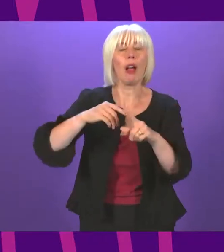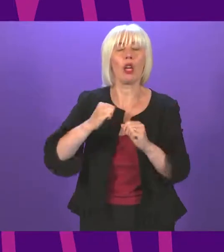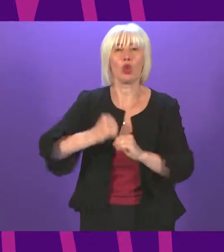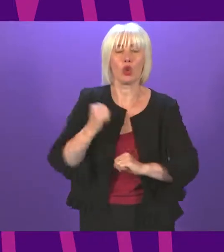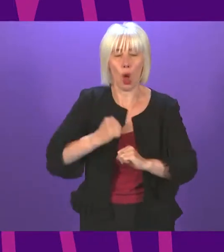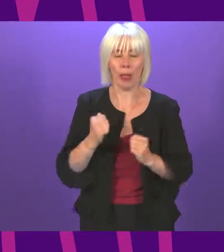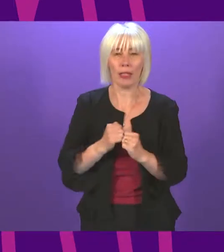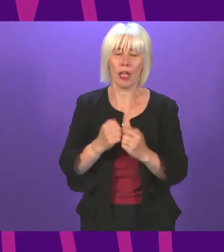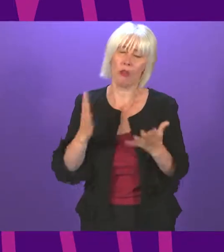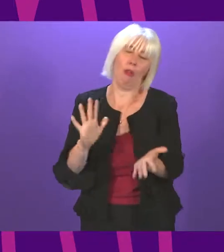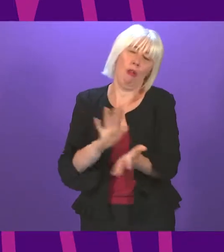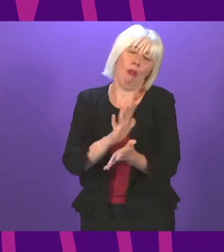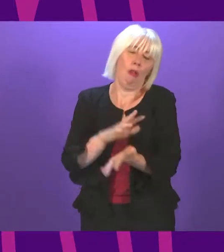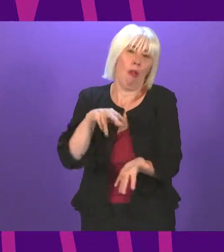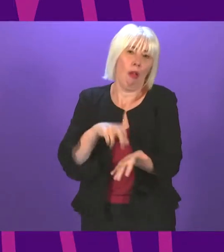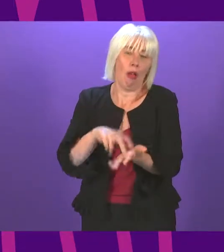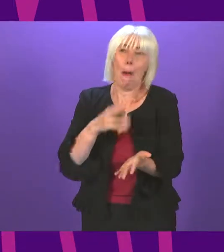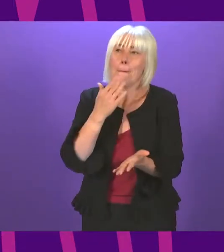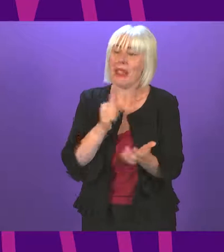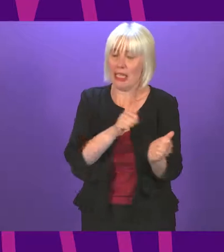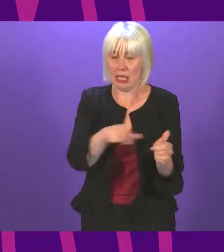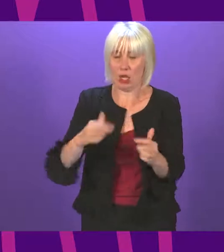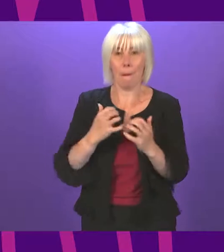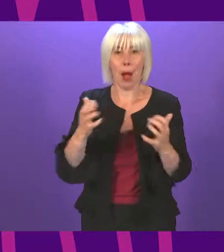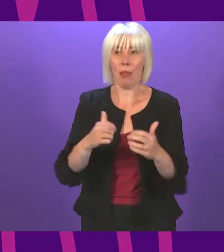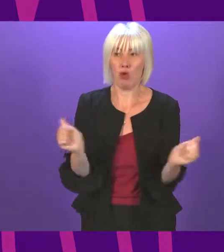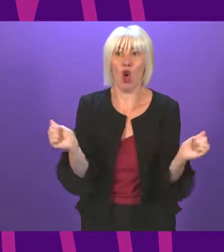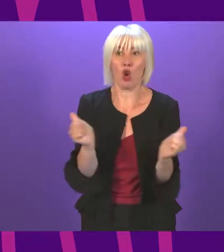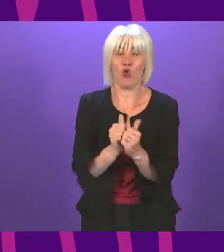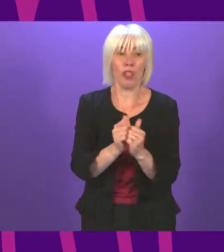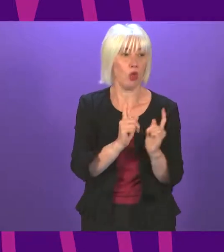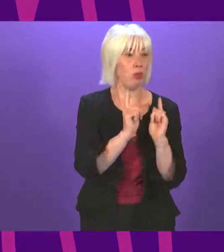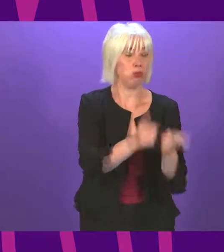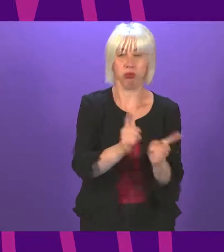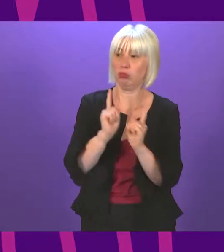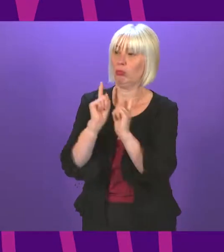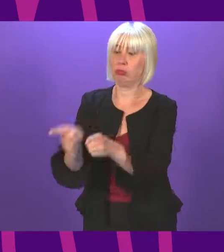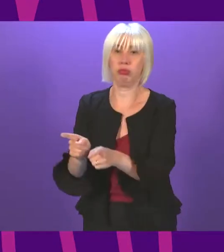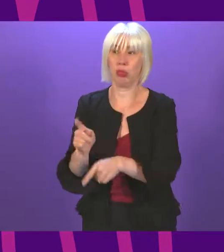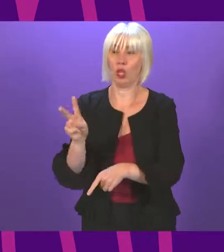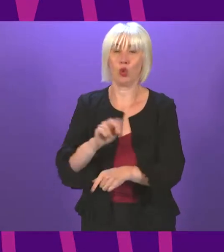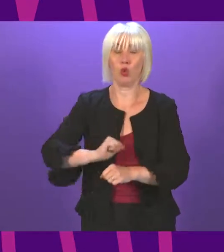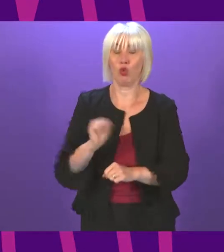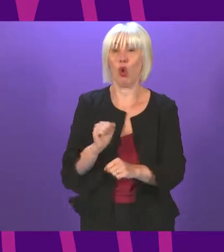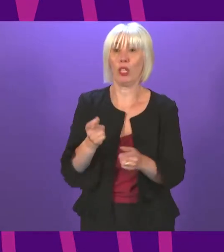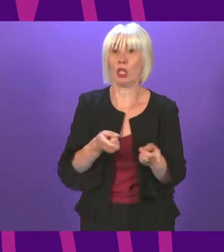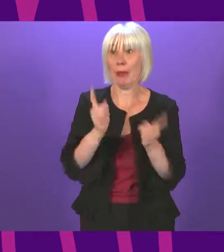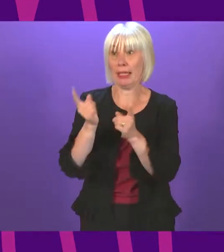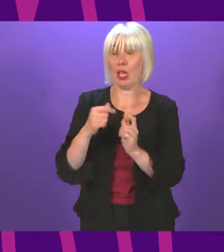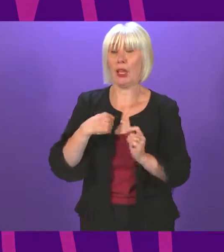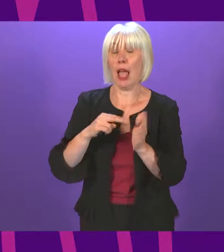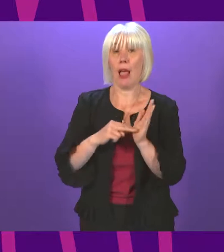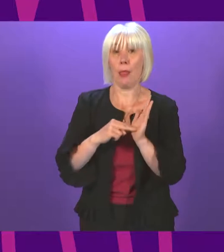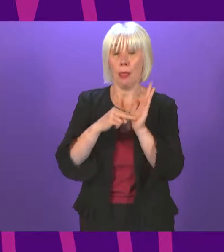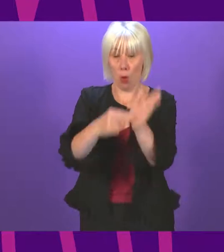great pleasure as Parliament to support the appointments of Patrick Harvey and Lorna Slater as Scottish junior ministers, and I move the motion in my name.